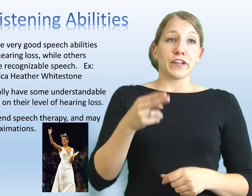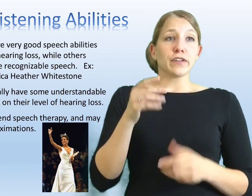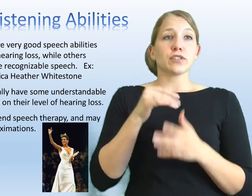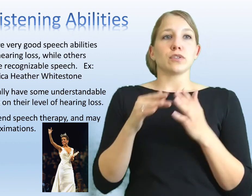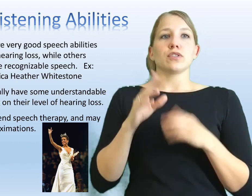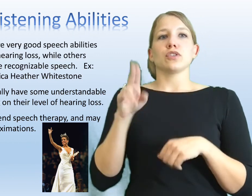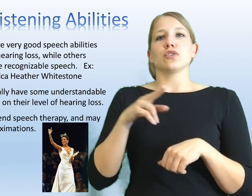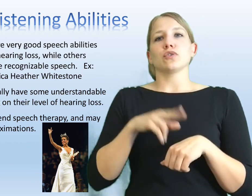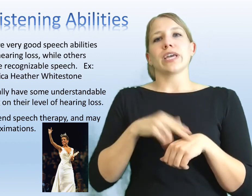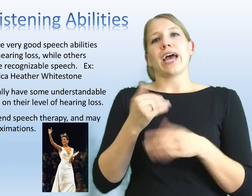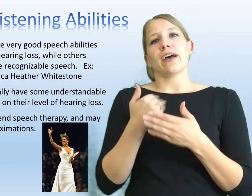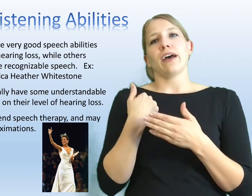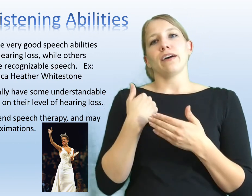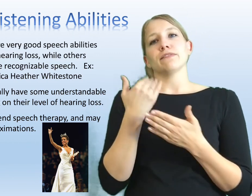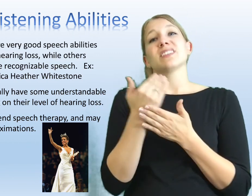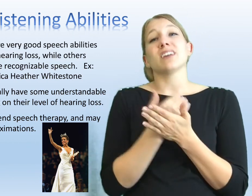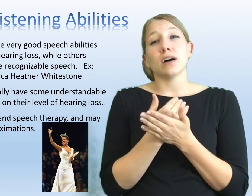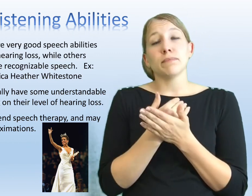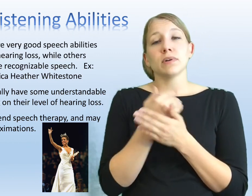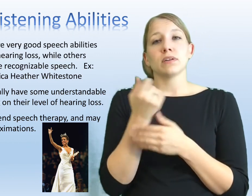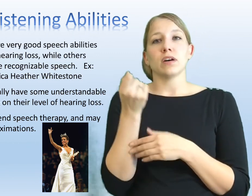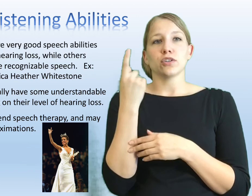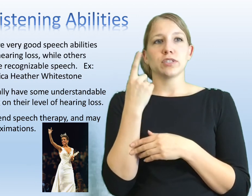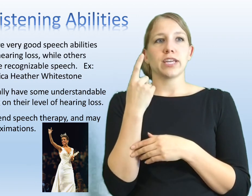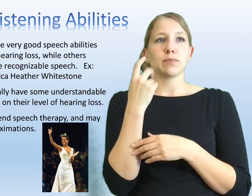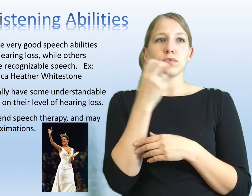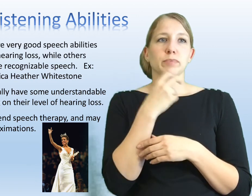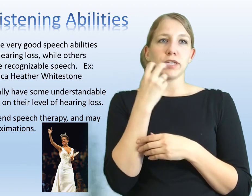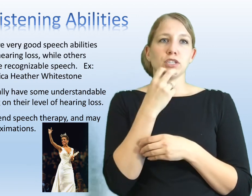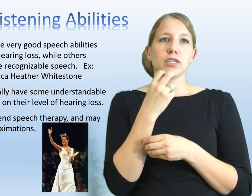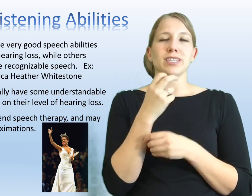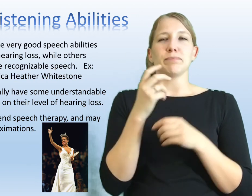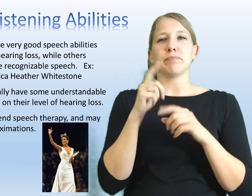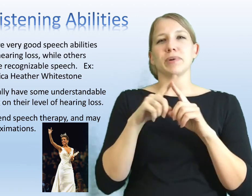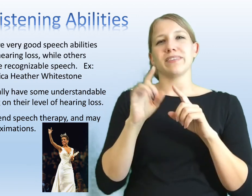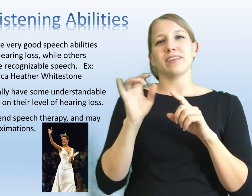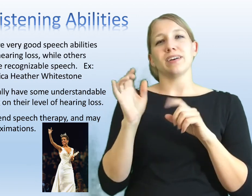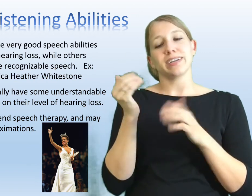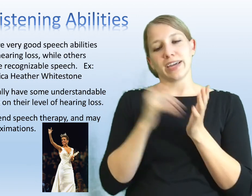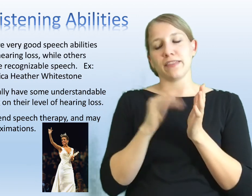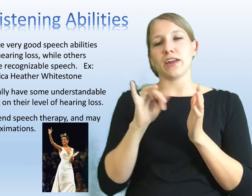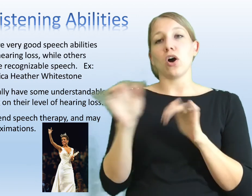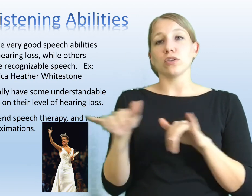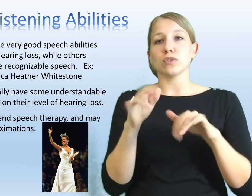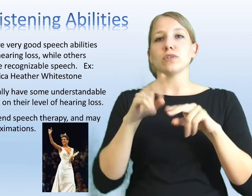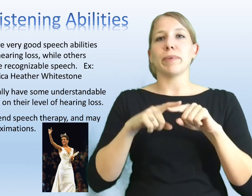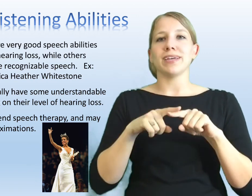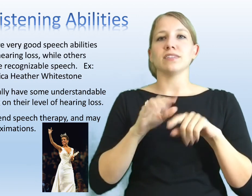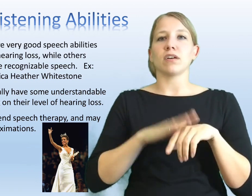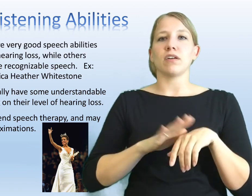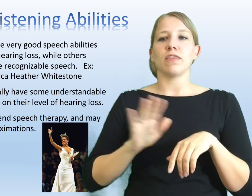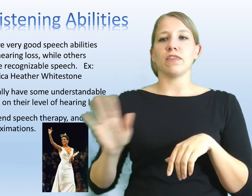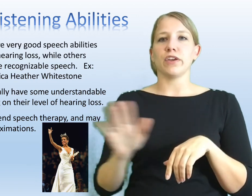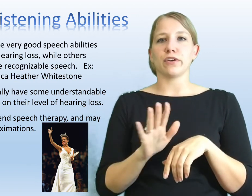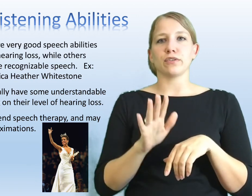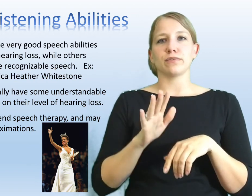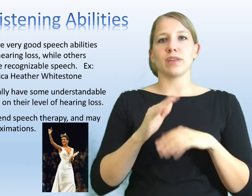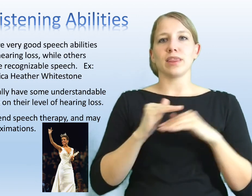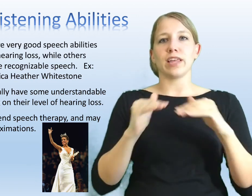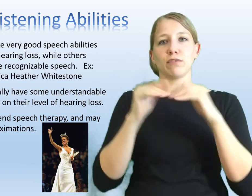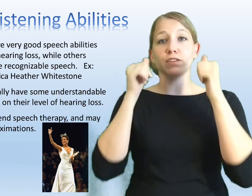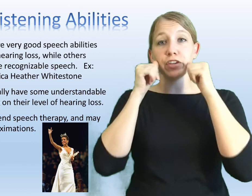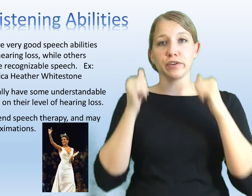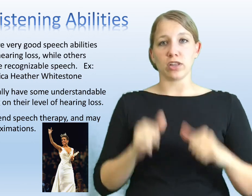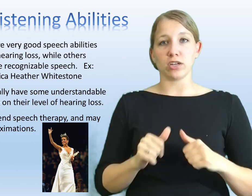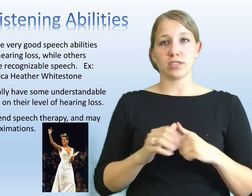Hard of hearing students usually have some understandable speech. But again, that also depends on their